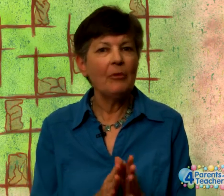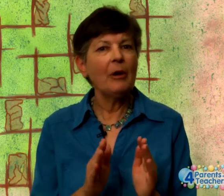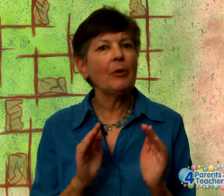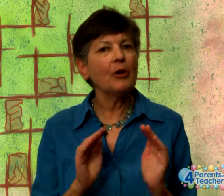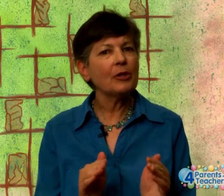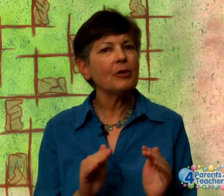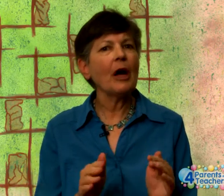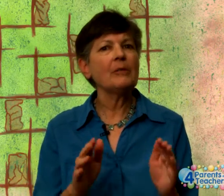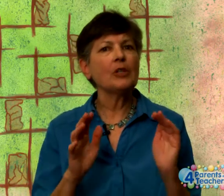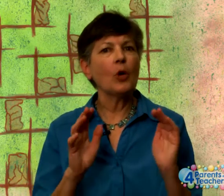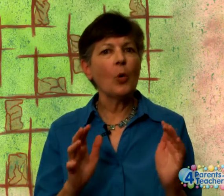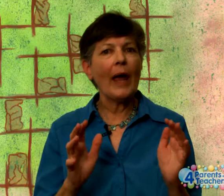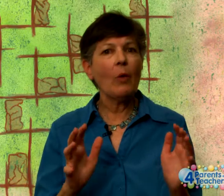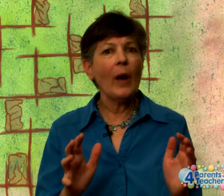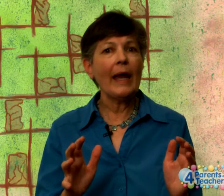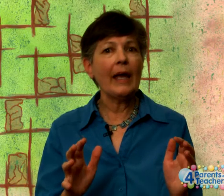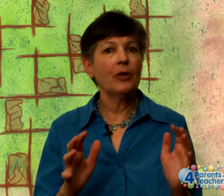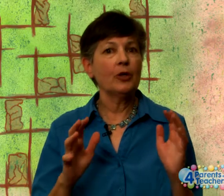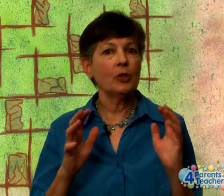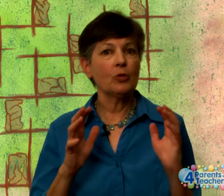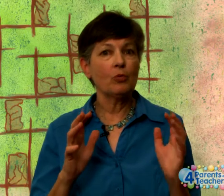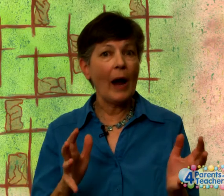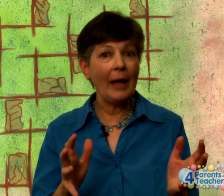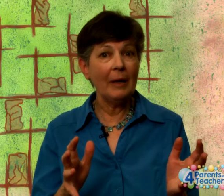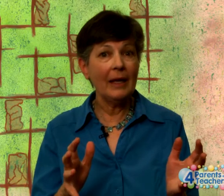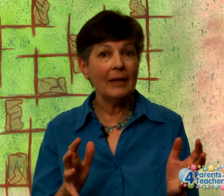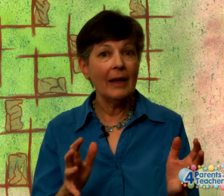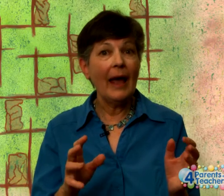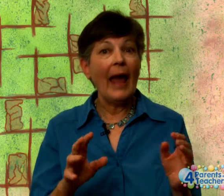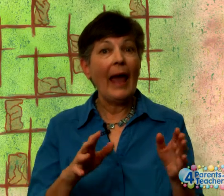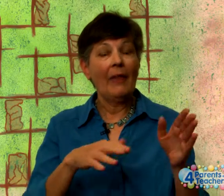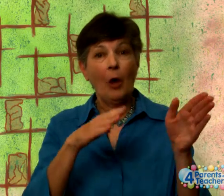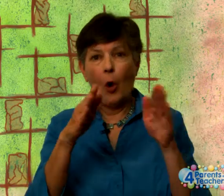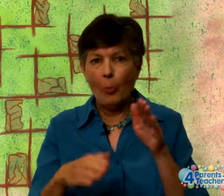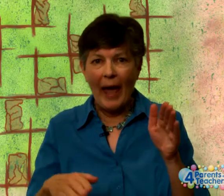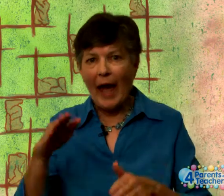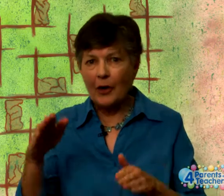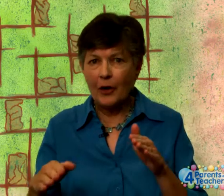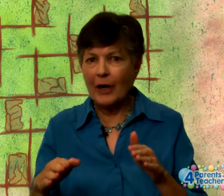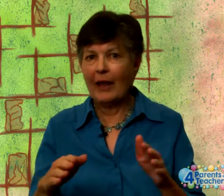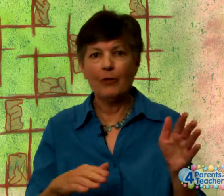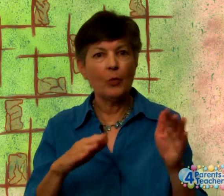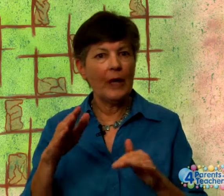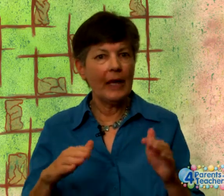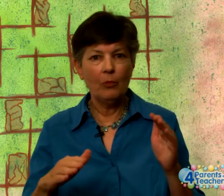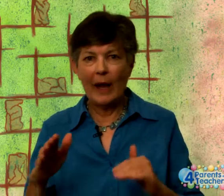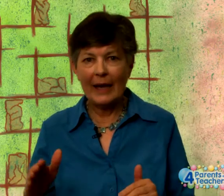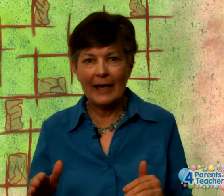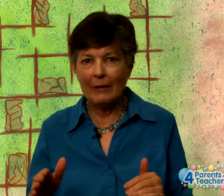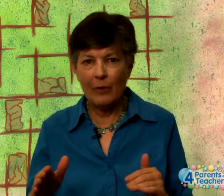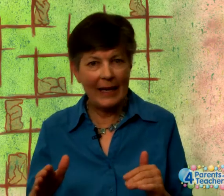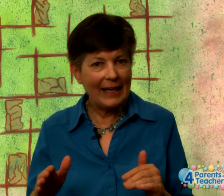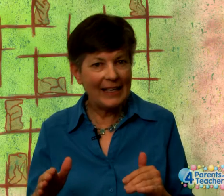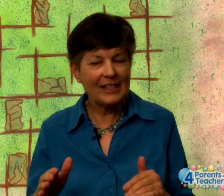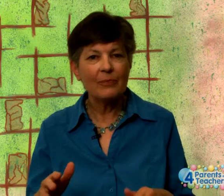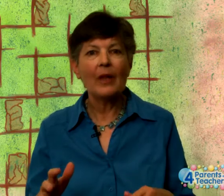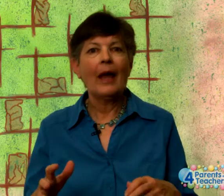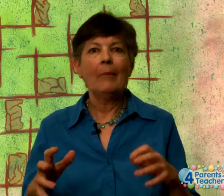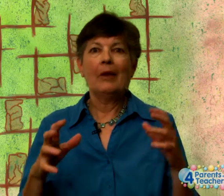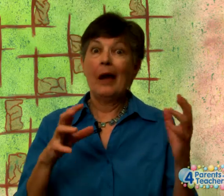Remember nursery rhymes is a great way to introduce rhyming. And the whole pattern. And for reading readiness. I mean you've